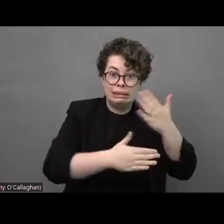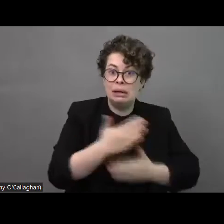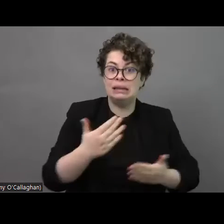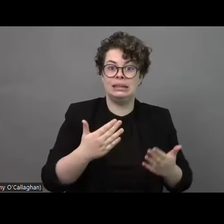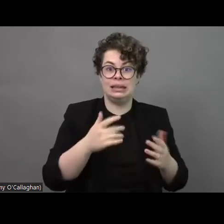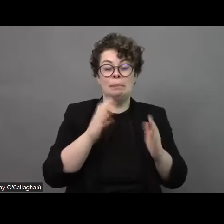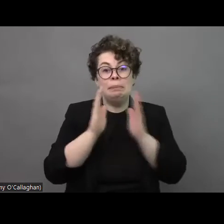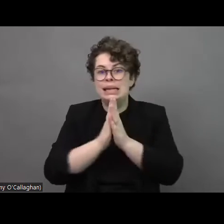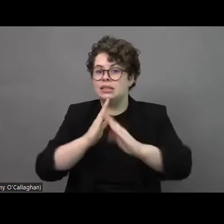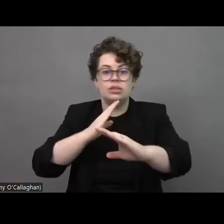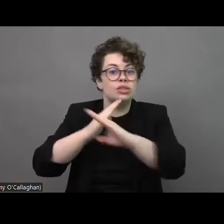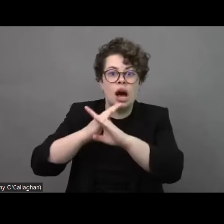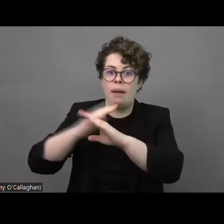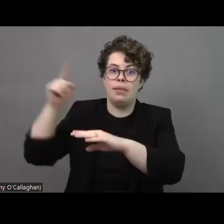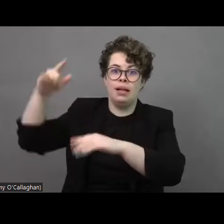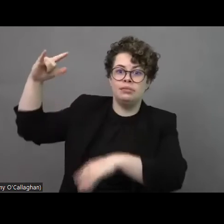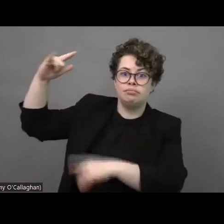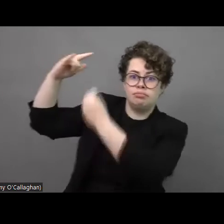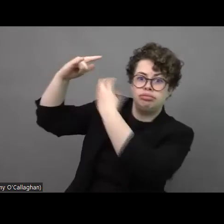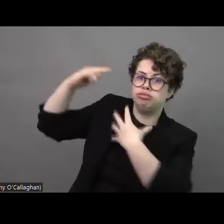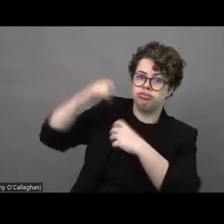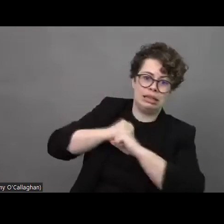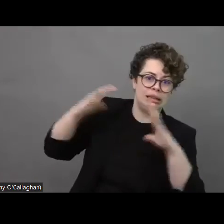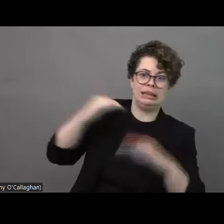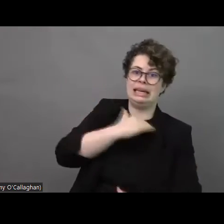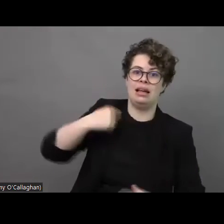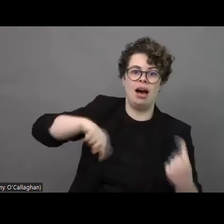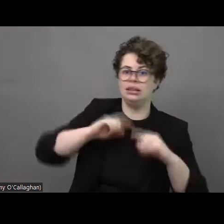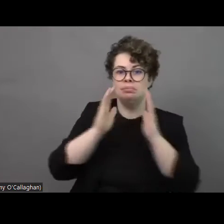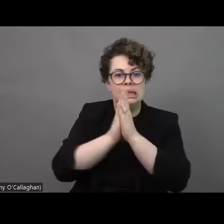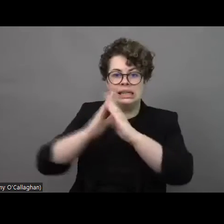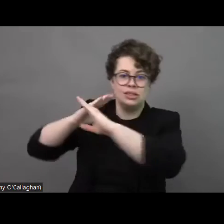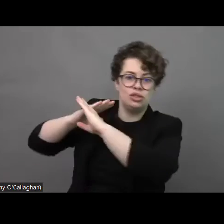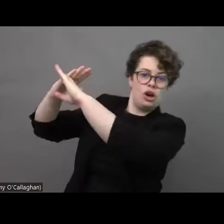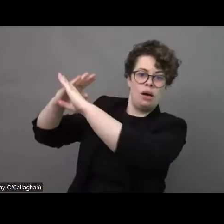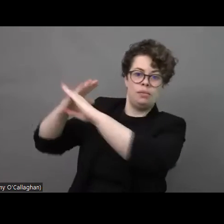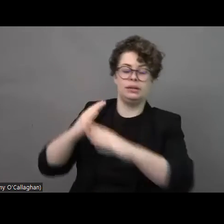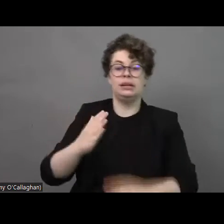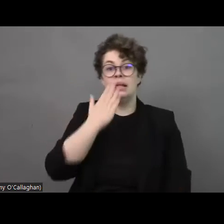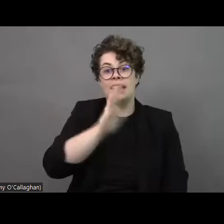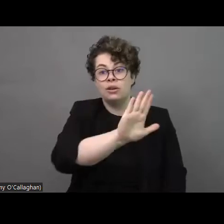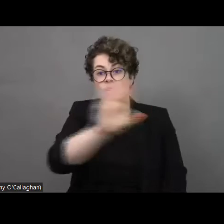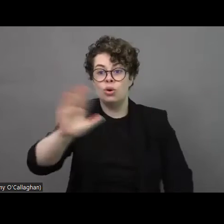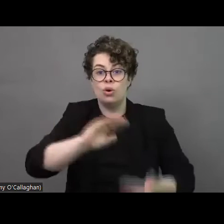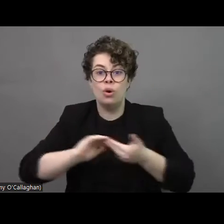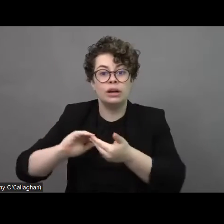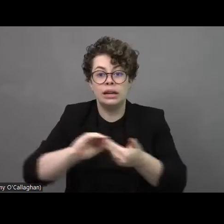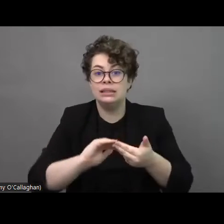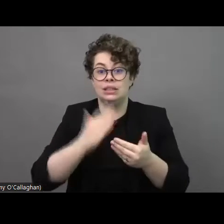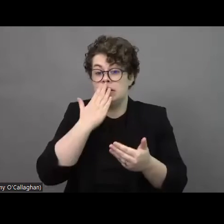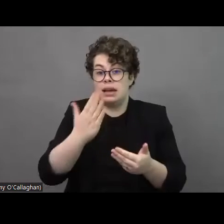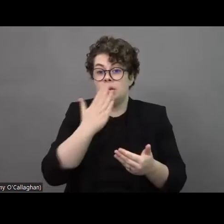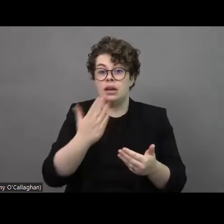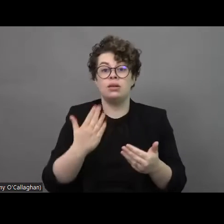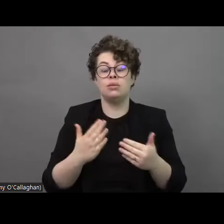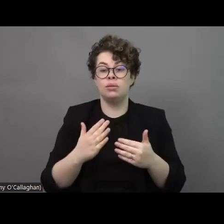the murder from the sky. I do count on your influence, your wonderful organizations, your very effective organizations who unite